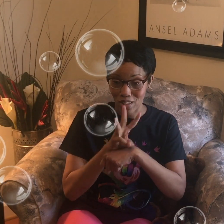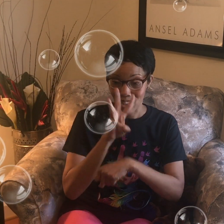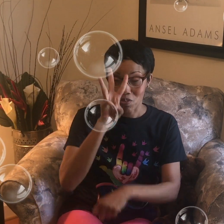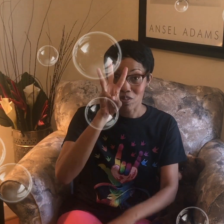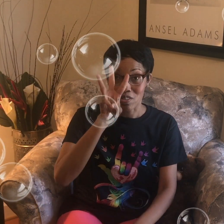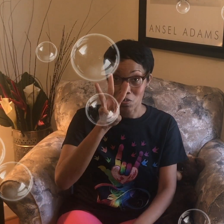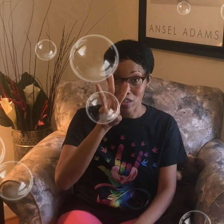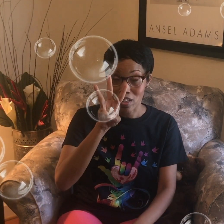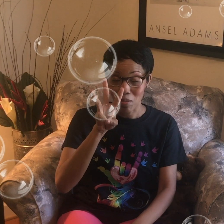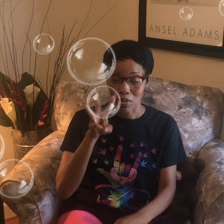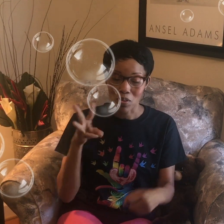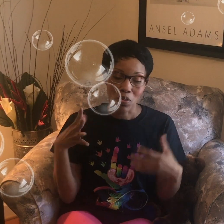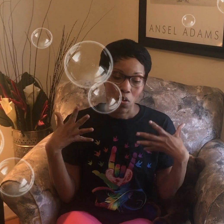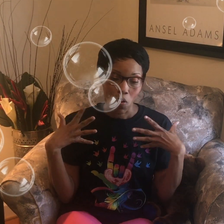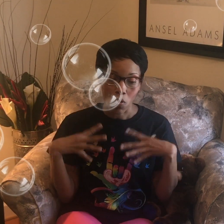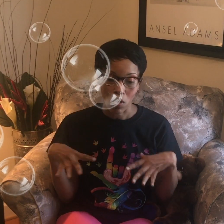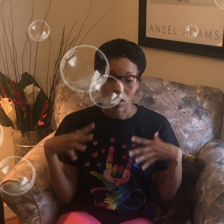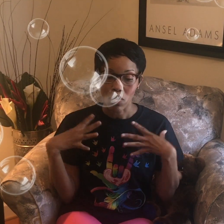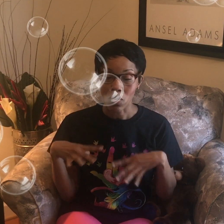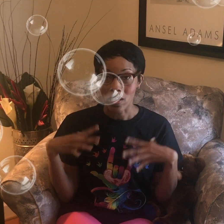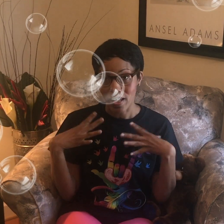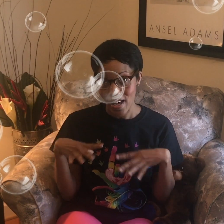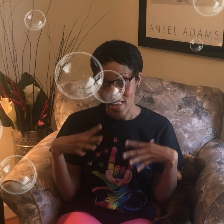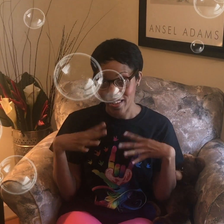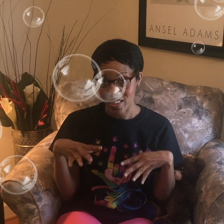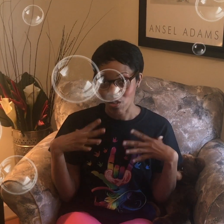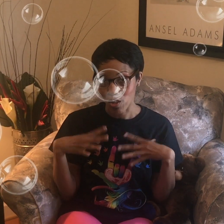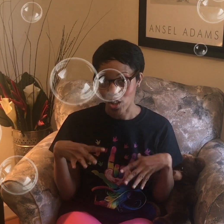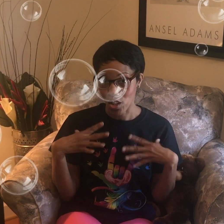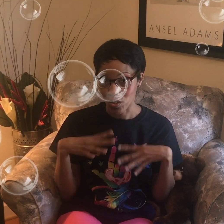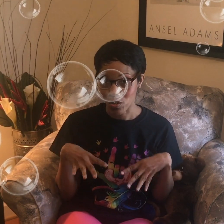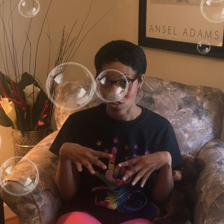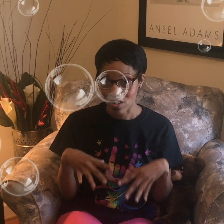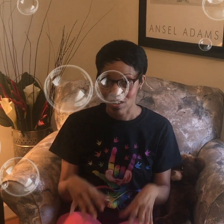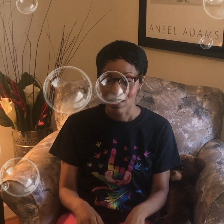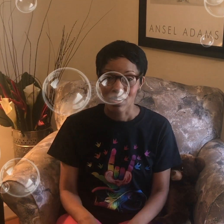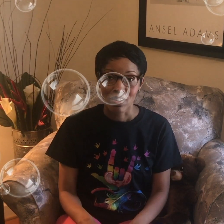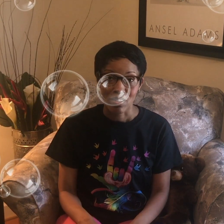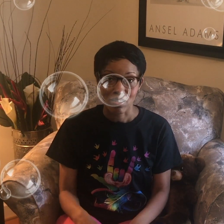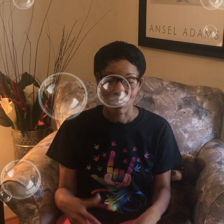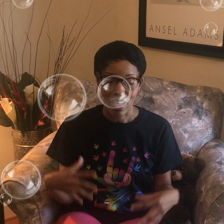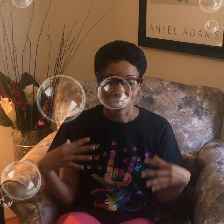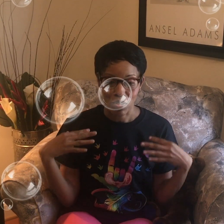or like this shirt